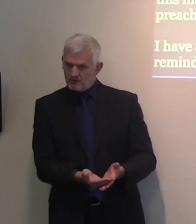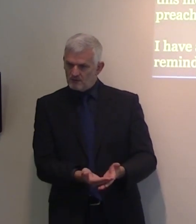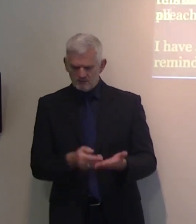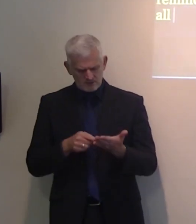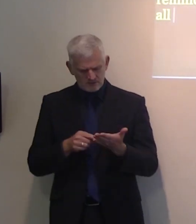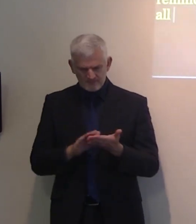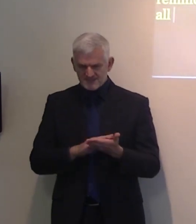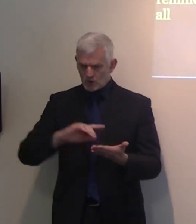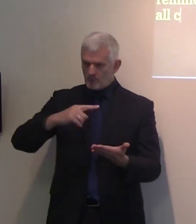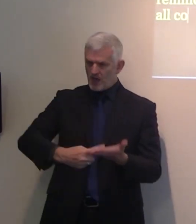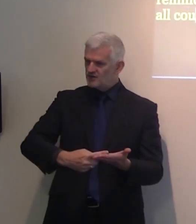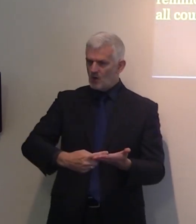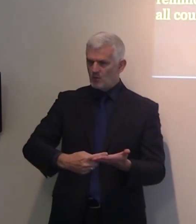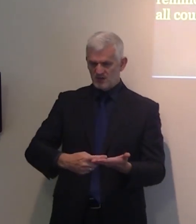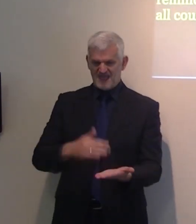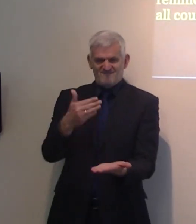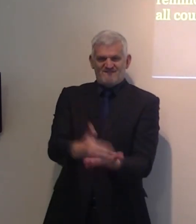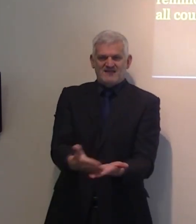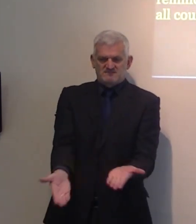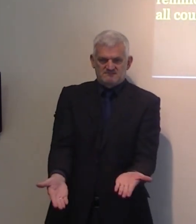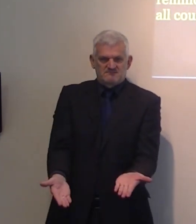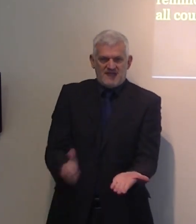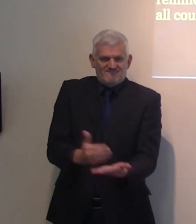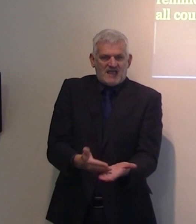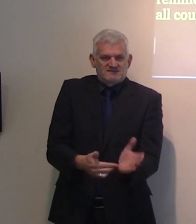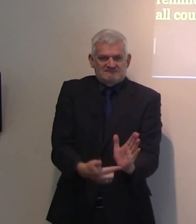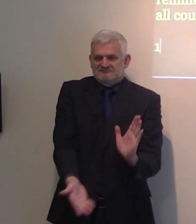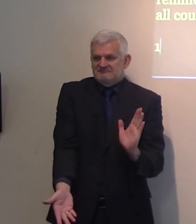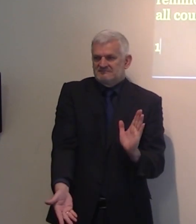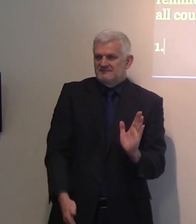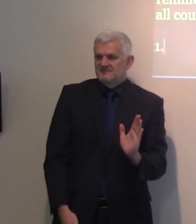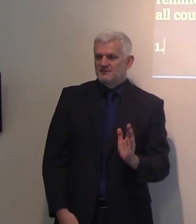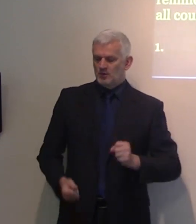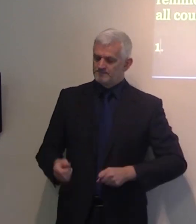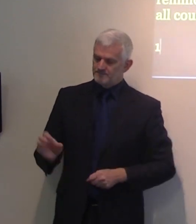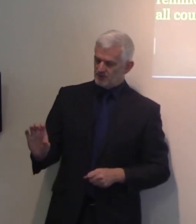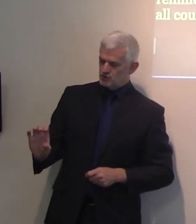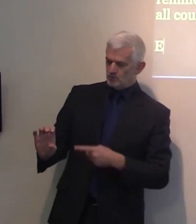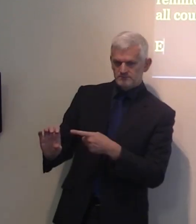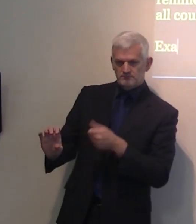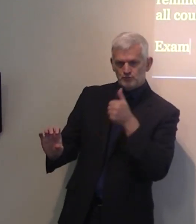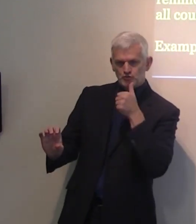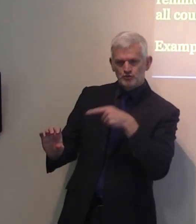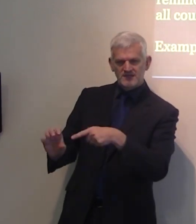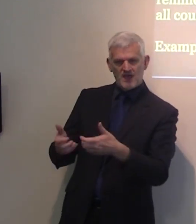it is a fact. So, the first thing about the use of salt, and as I said, it is universal.